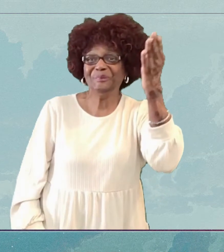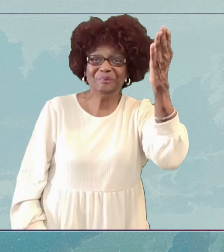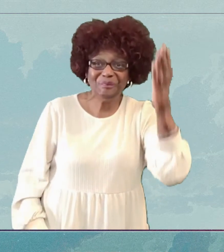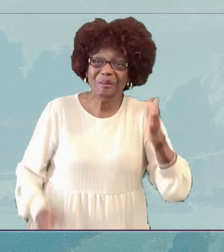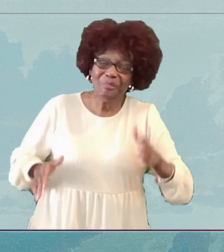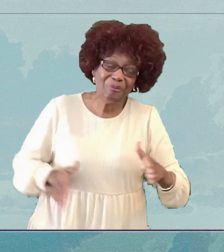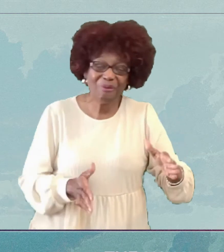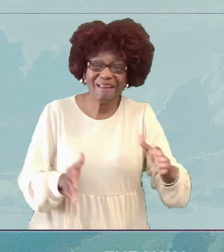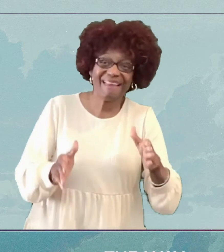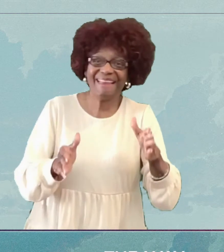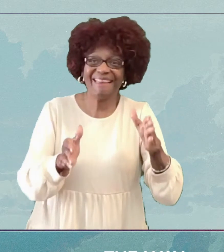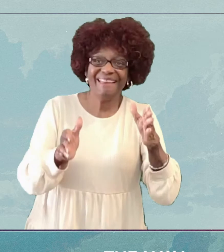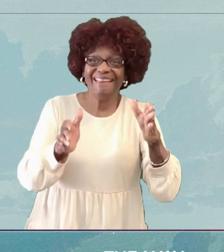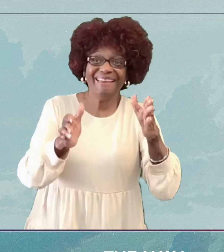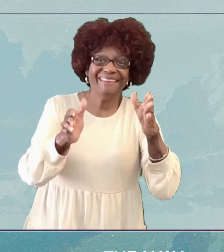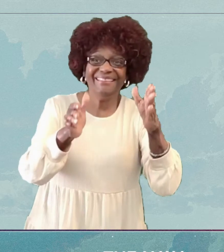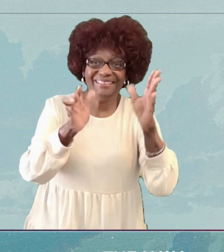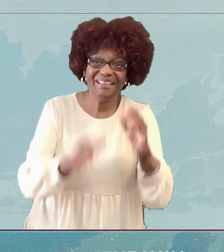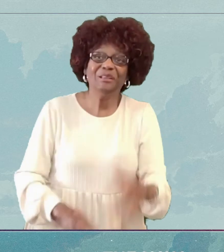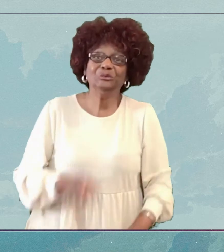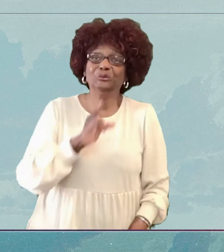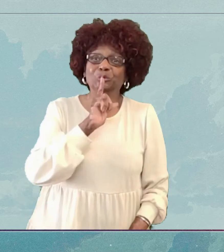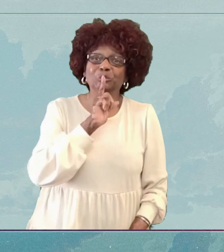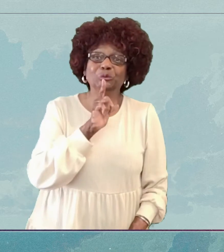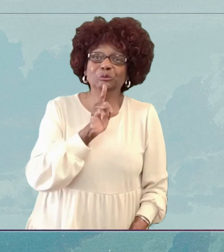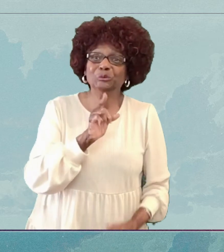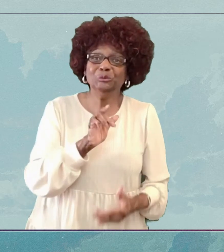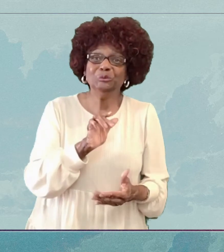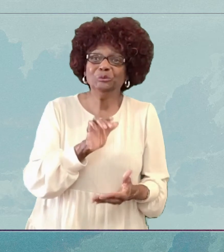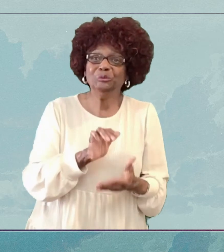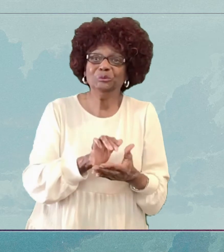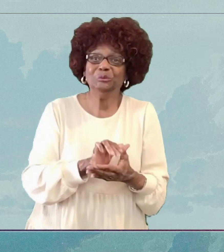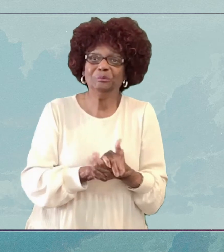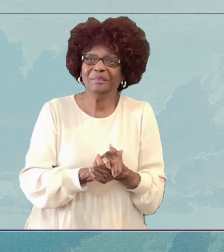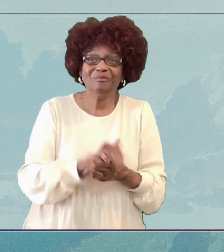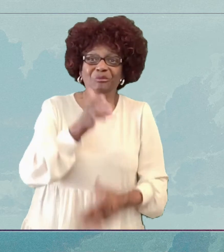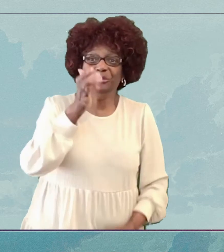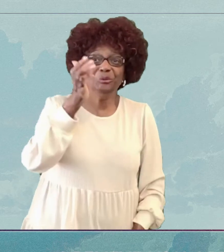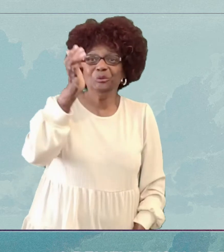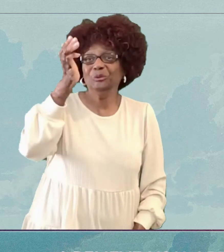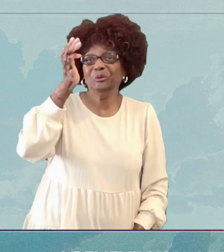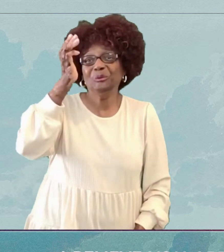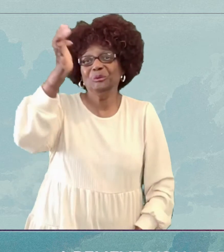the way I believe you are The